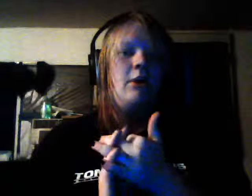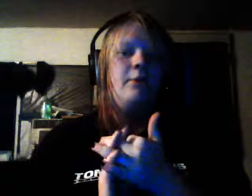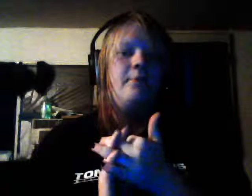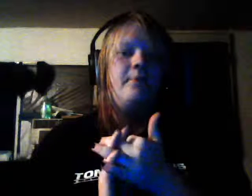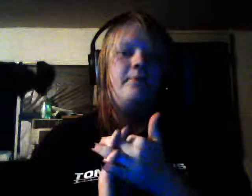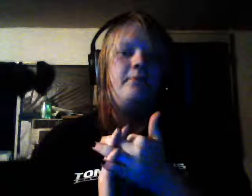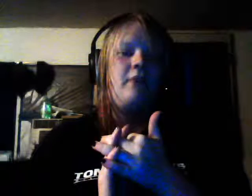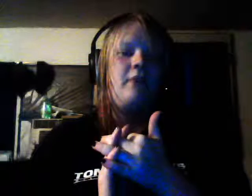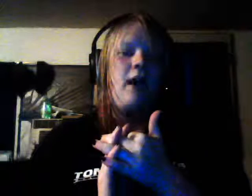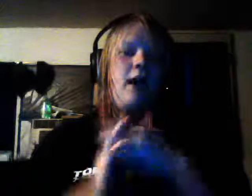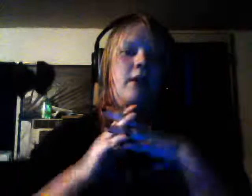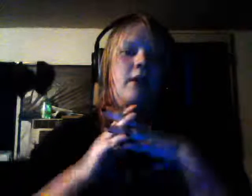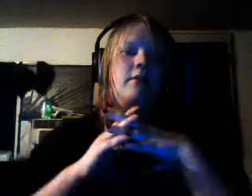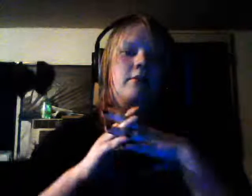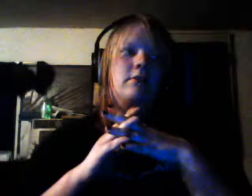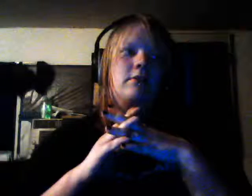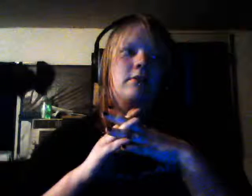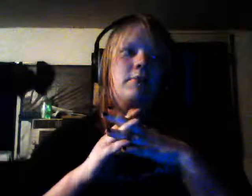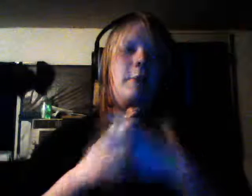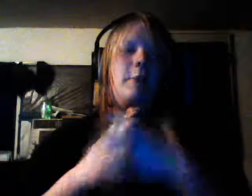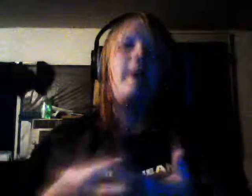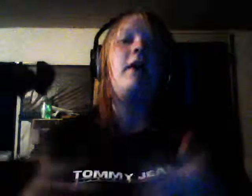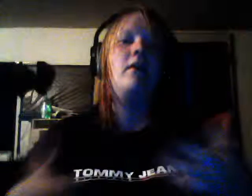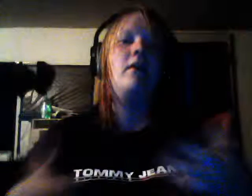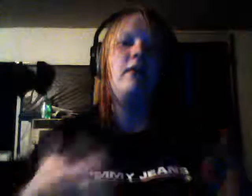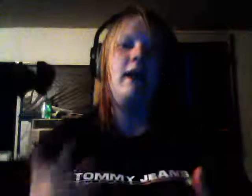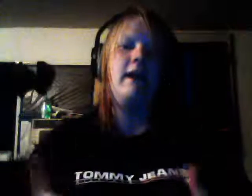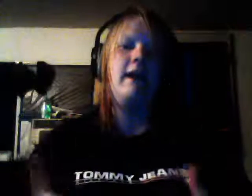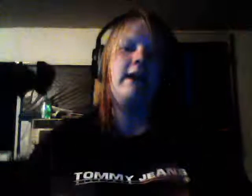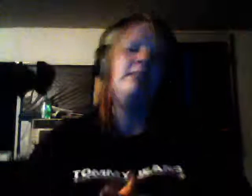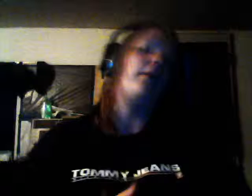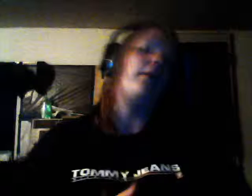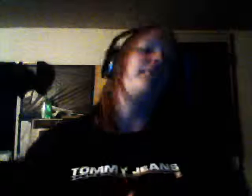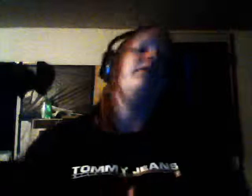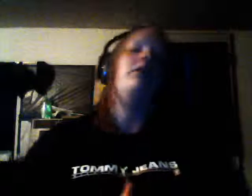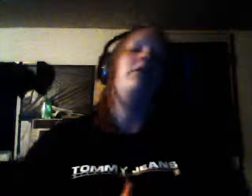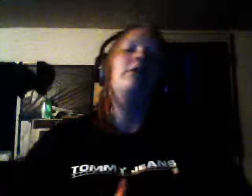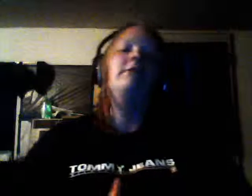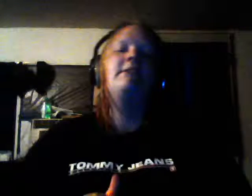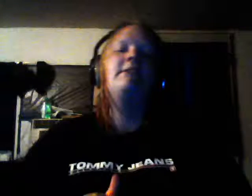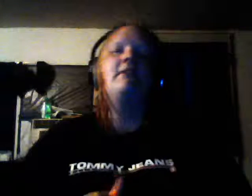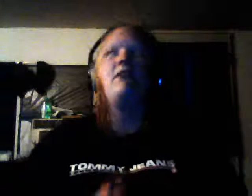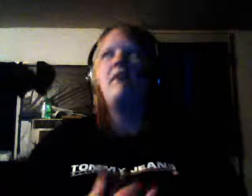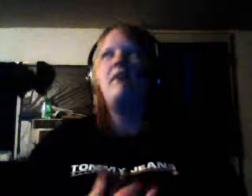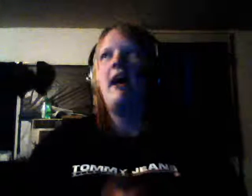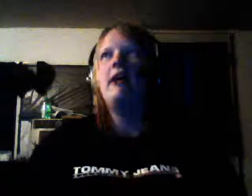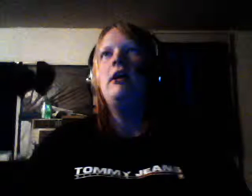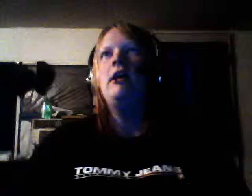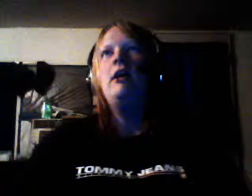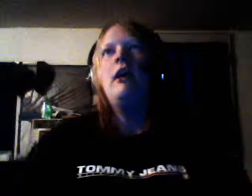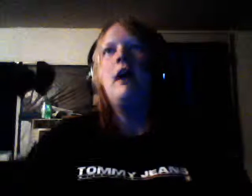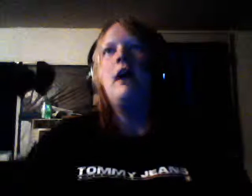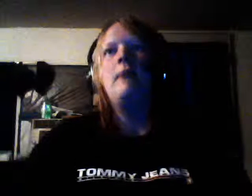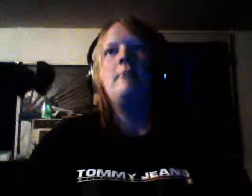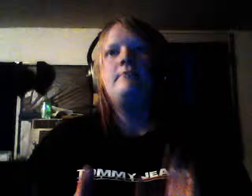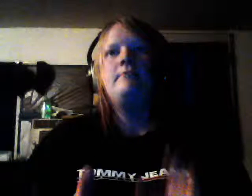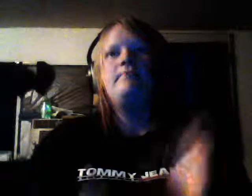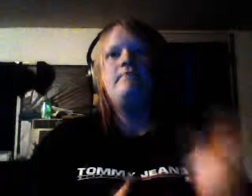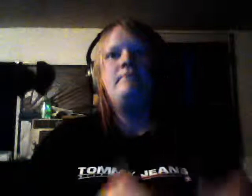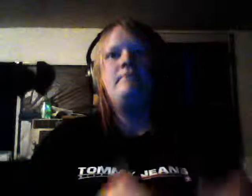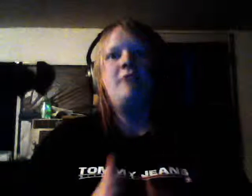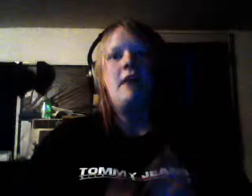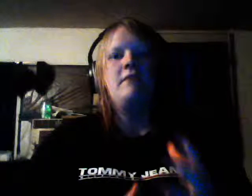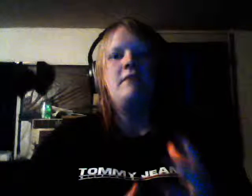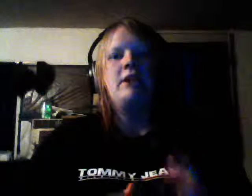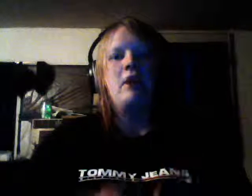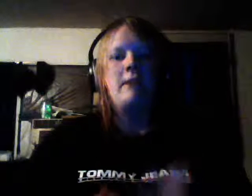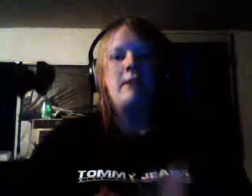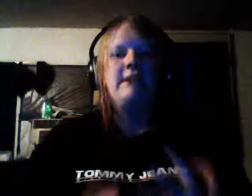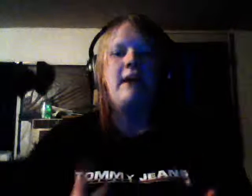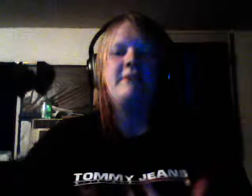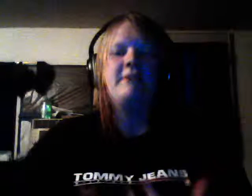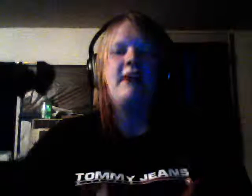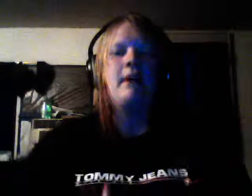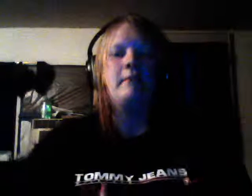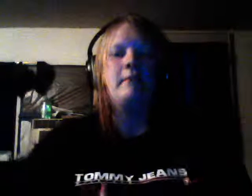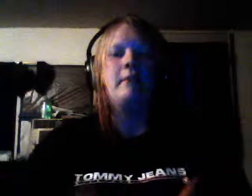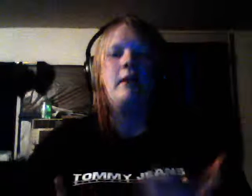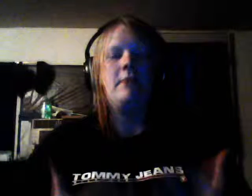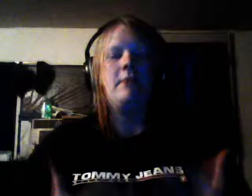uh prepared I guess while they're here and stuff like that um kind of like on my downtime I'm gonna